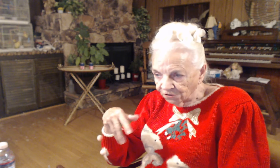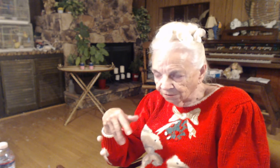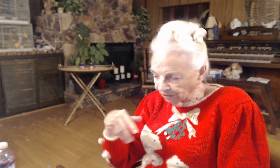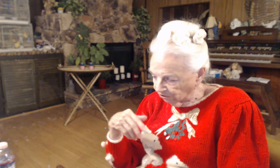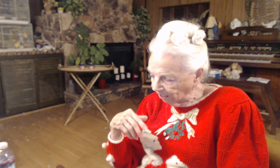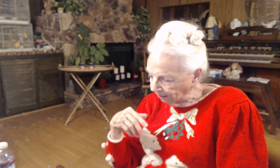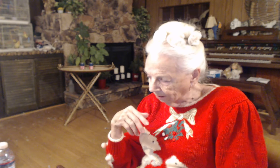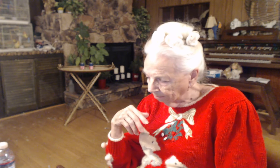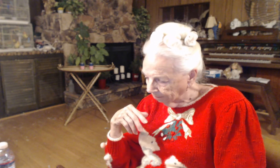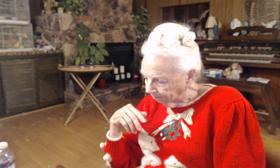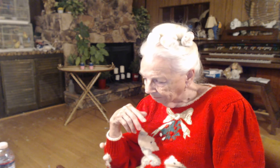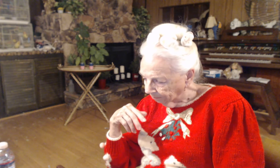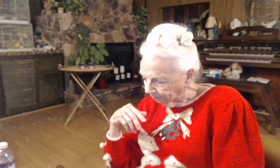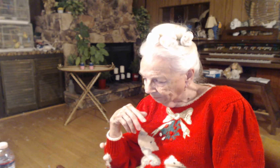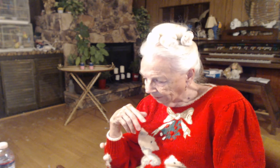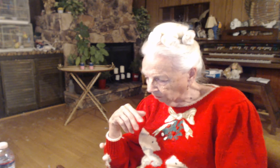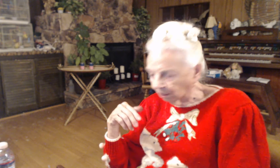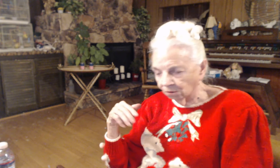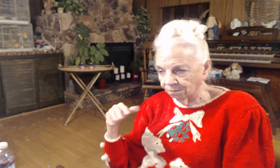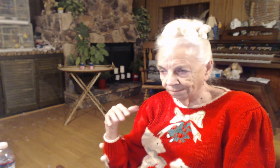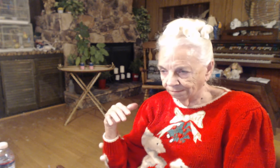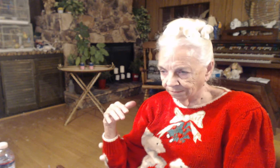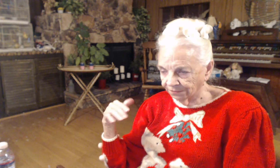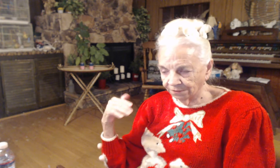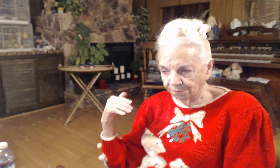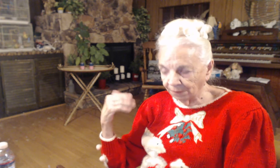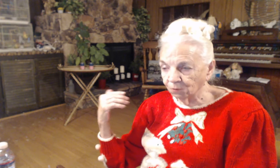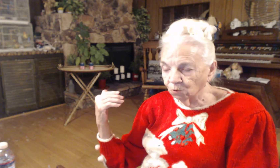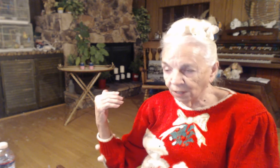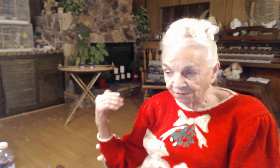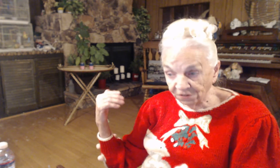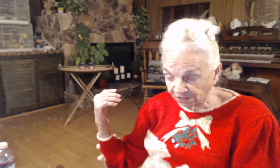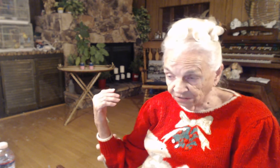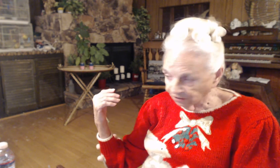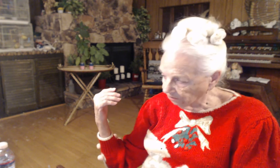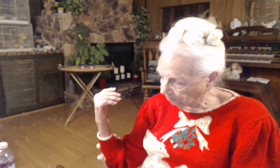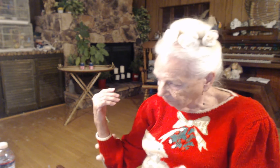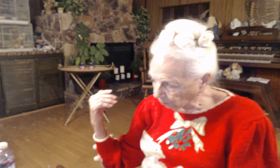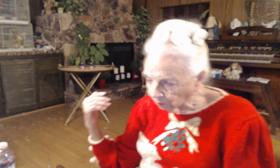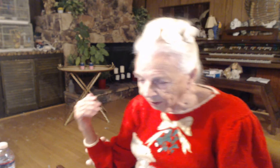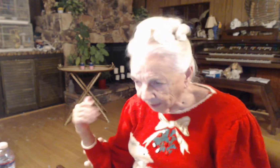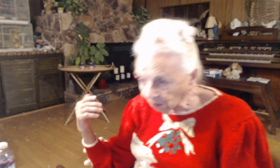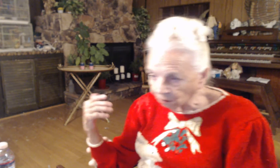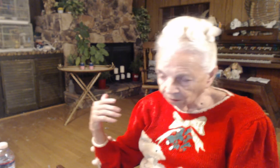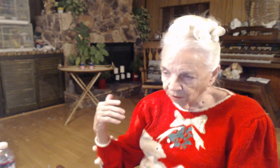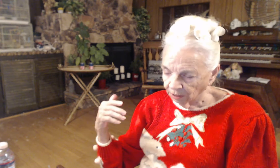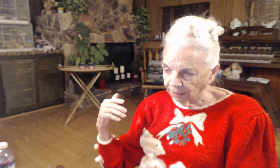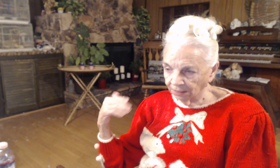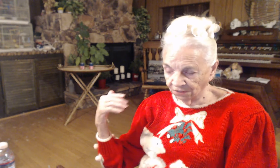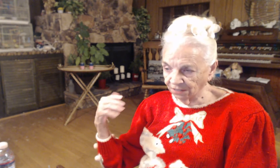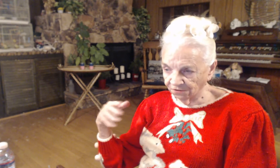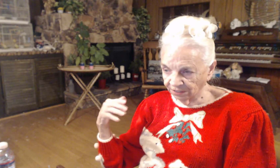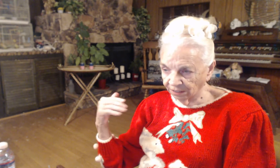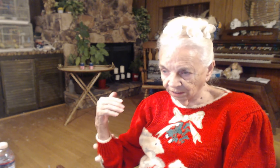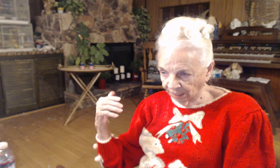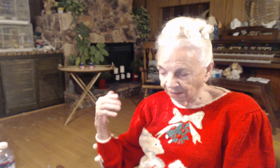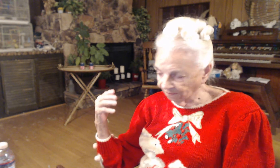and shake, there are people who have diseases frequently nowadays that have that